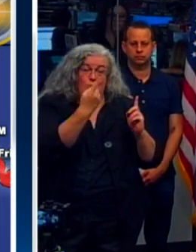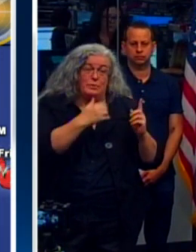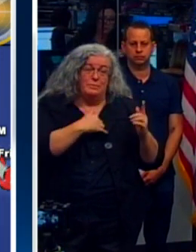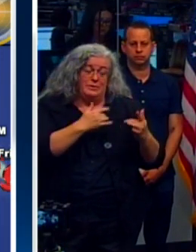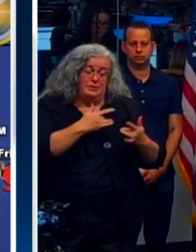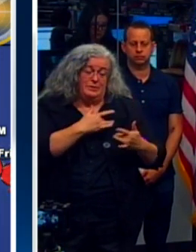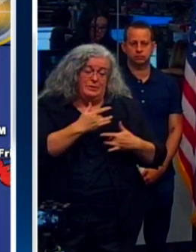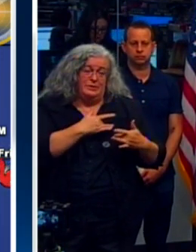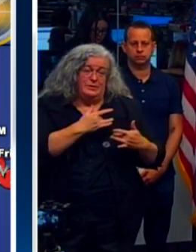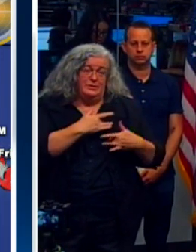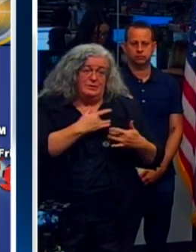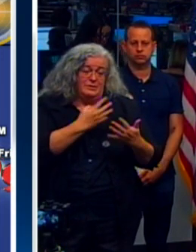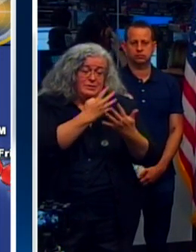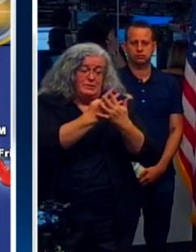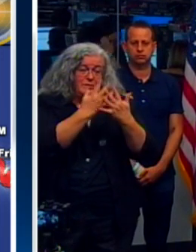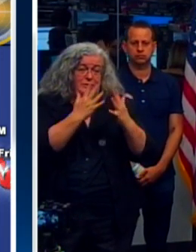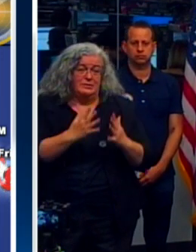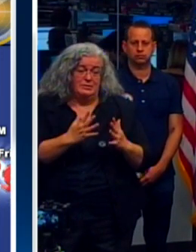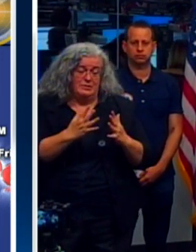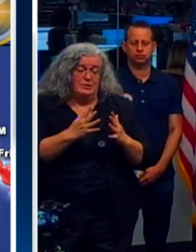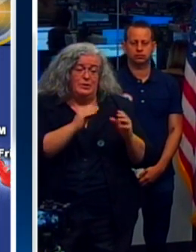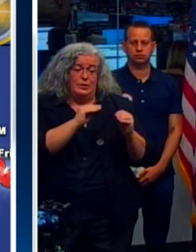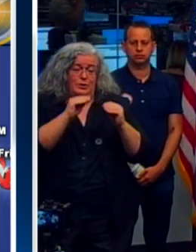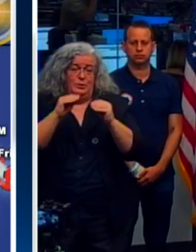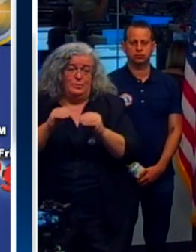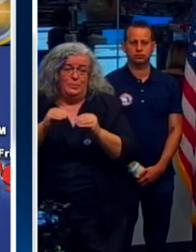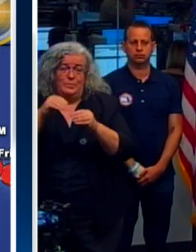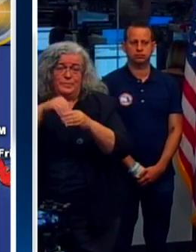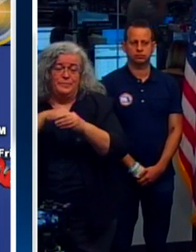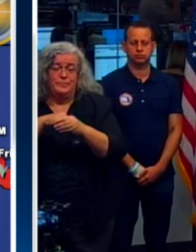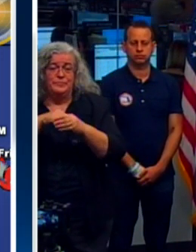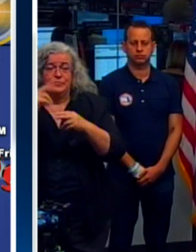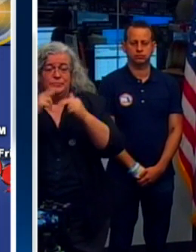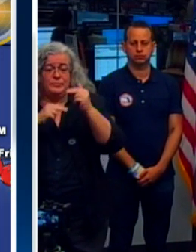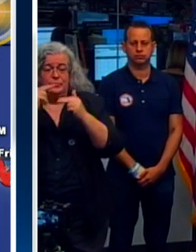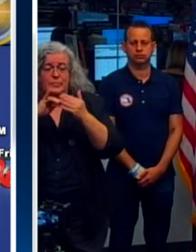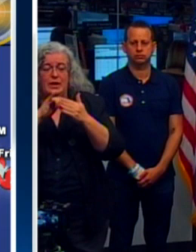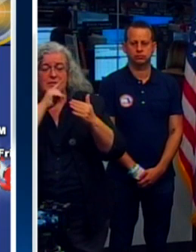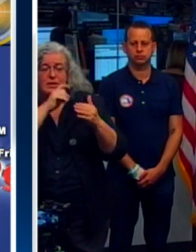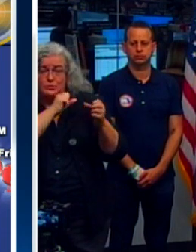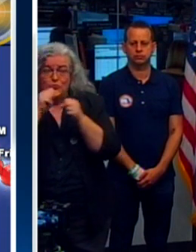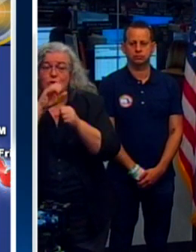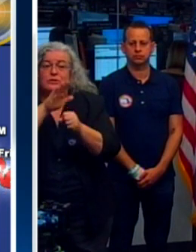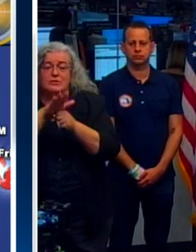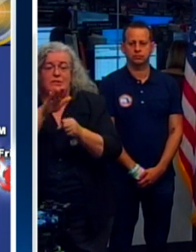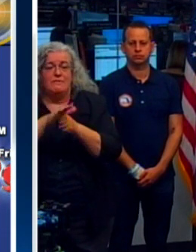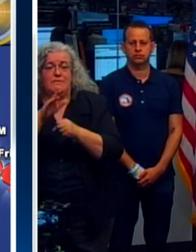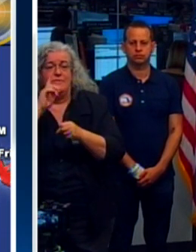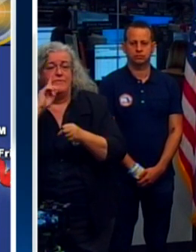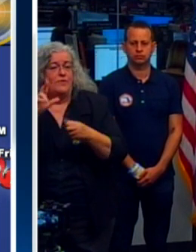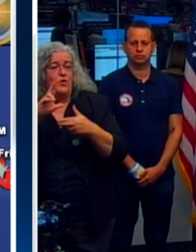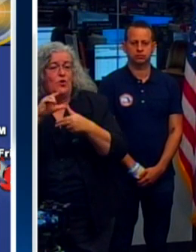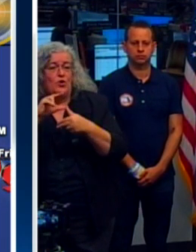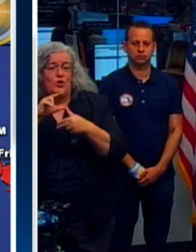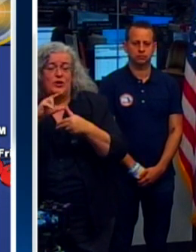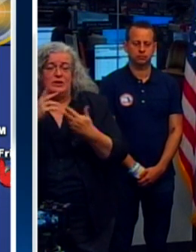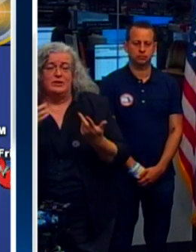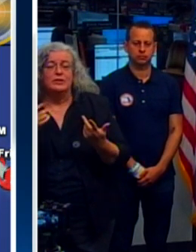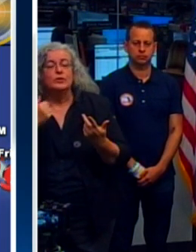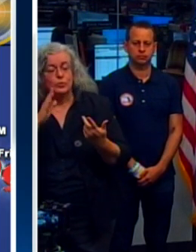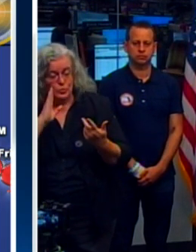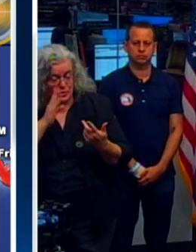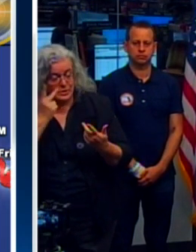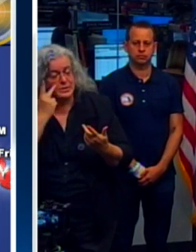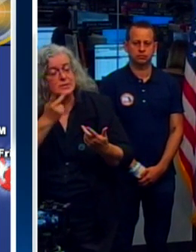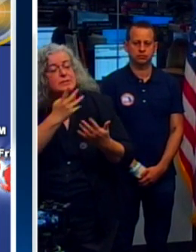basically the prisoners are put into facilities that can withstand, you know, impacts. And so you will